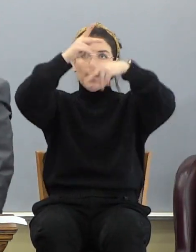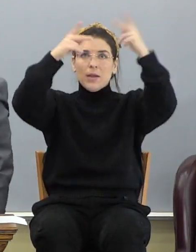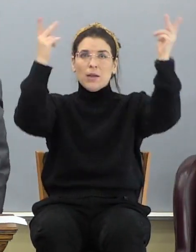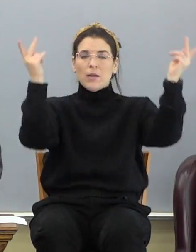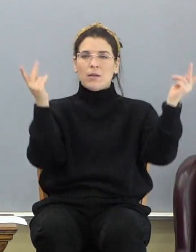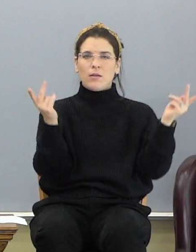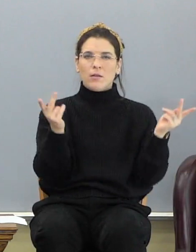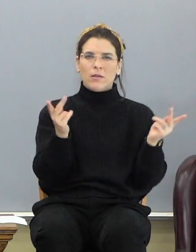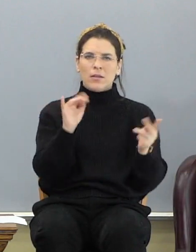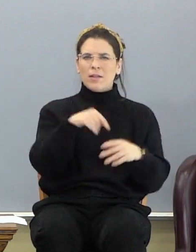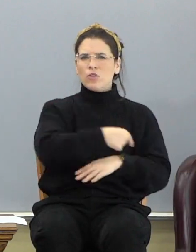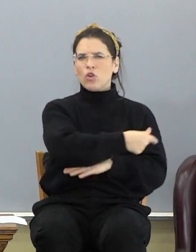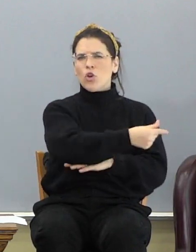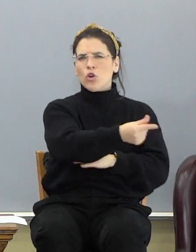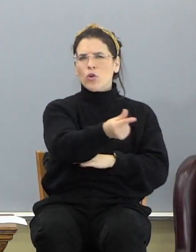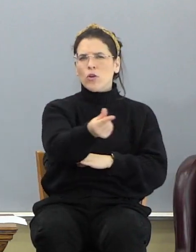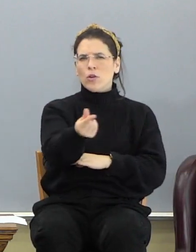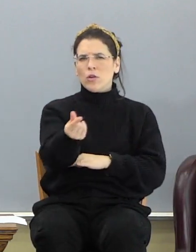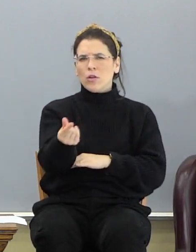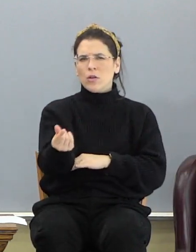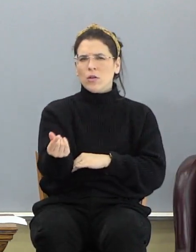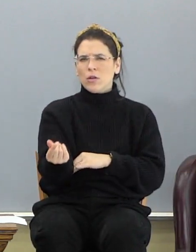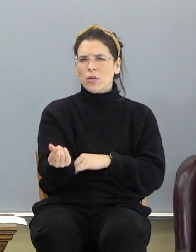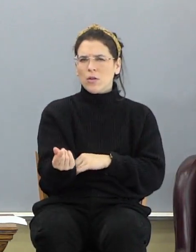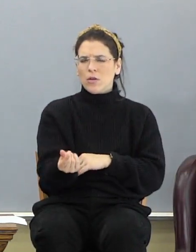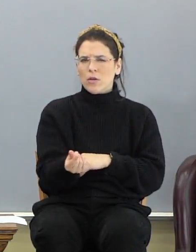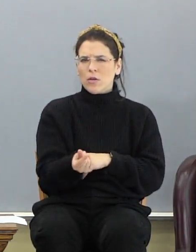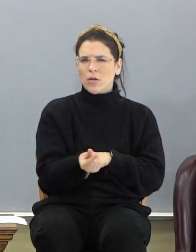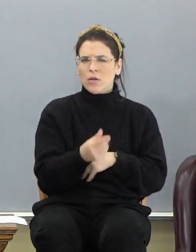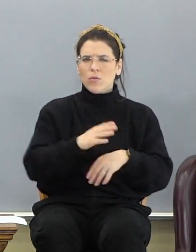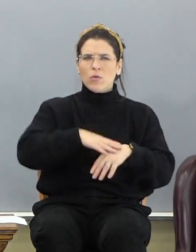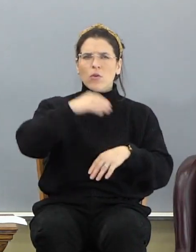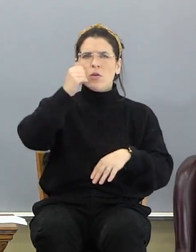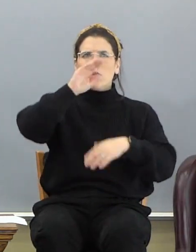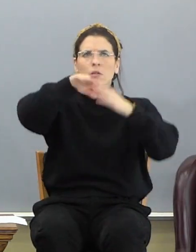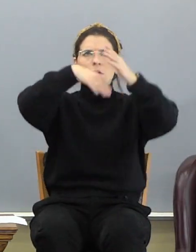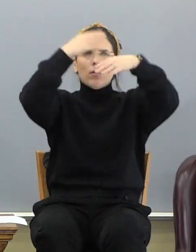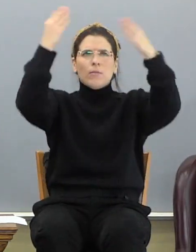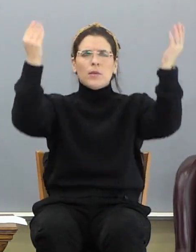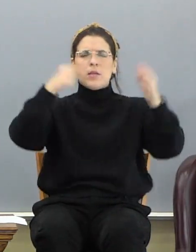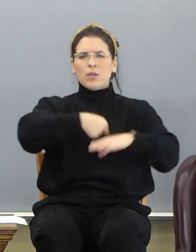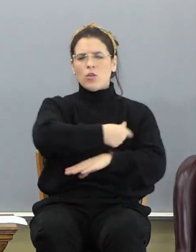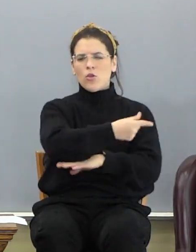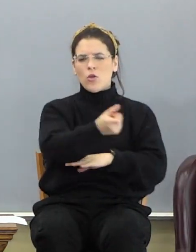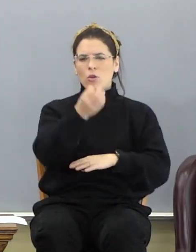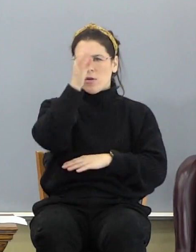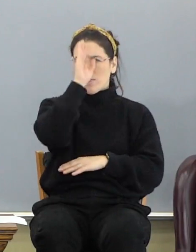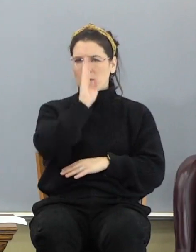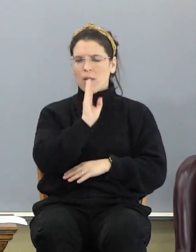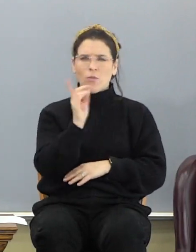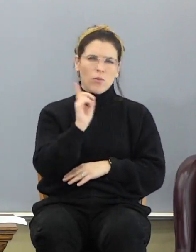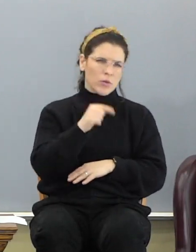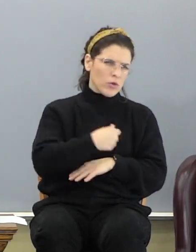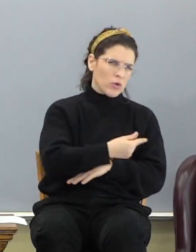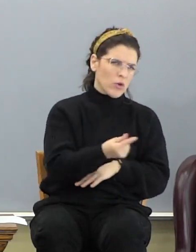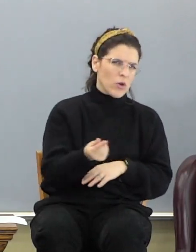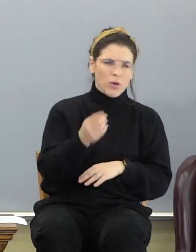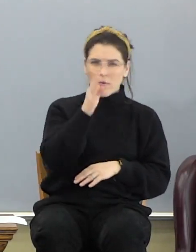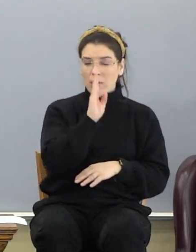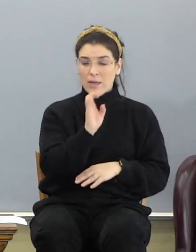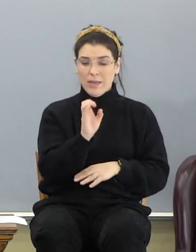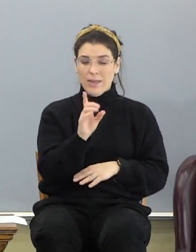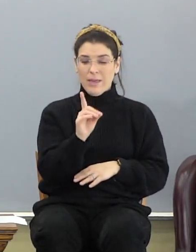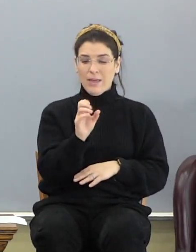Paradise is a garden. He said, I was caught up in the garden of God. Where is there a garden of God? Genesis chapter 1 and 2.